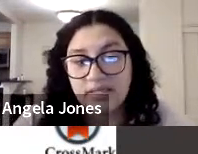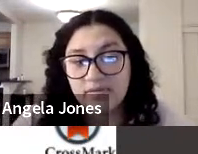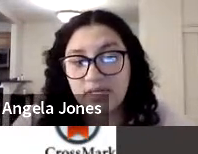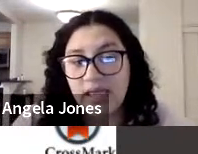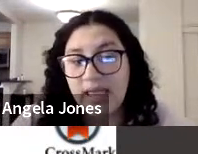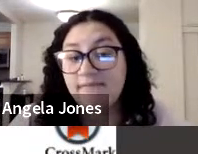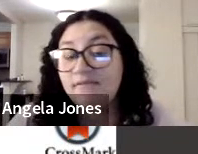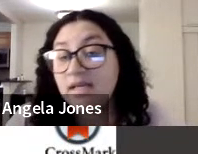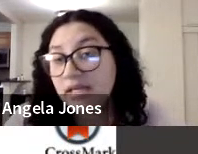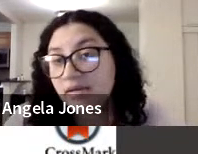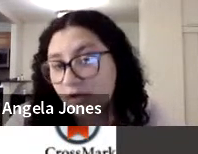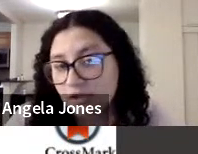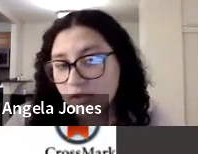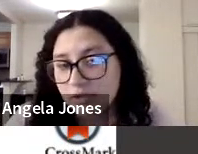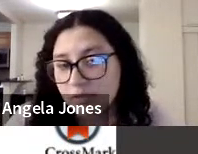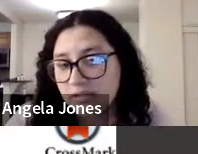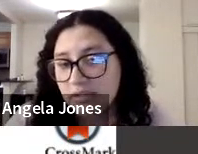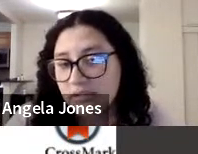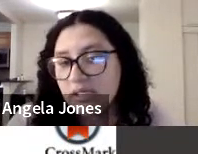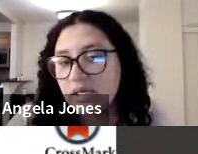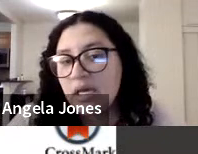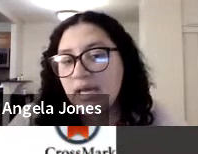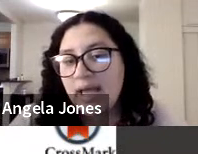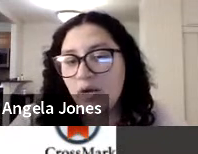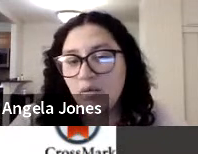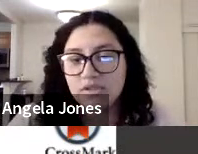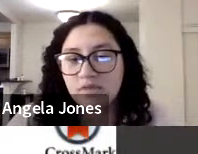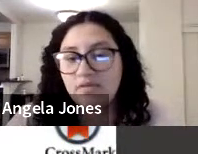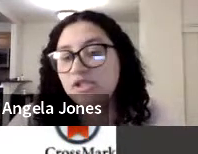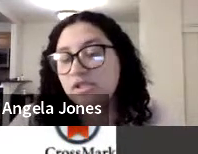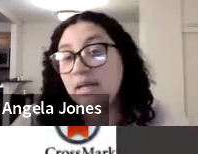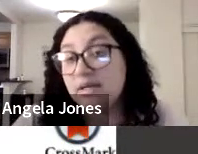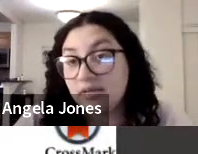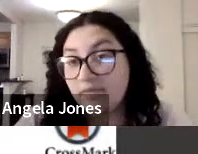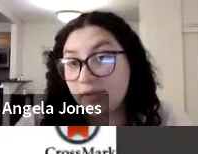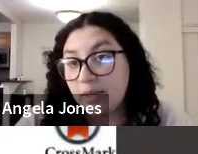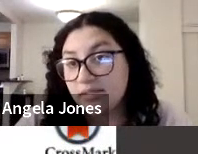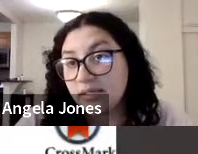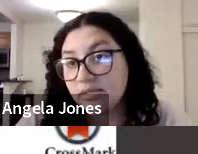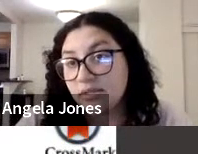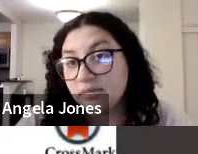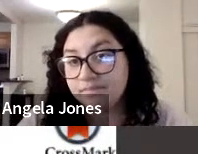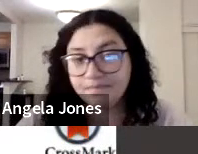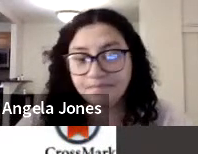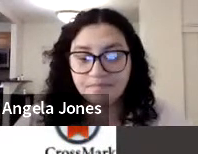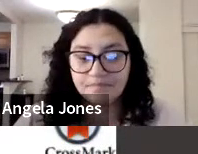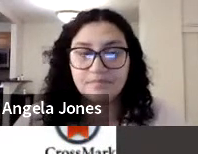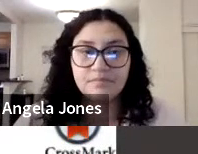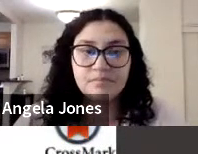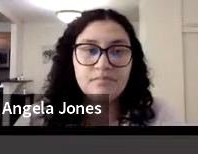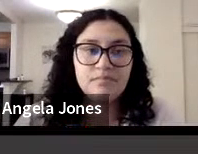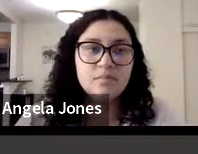temperature sensitivity and feeding functional responses and how starvation dynamics affect pie disaster.